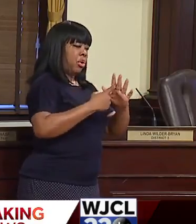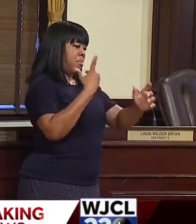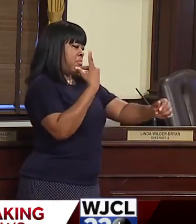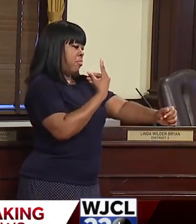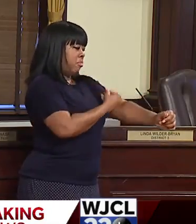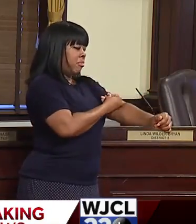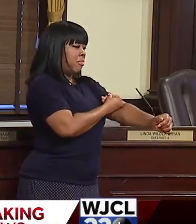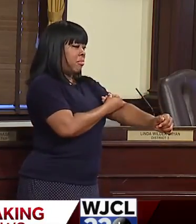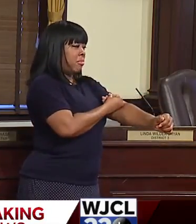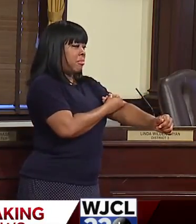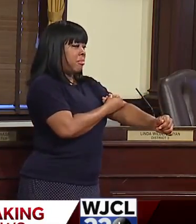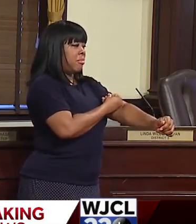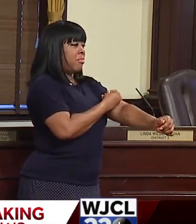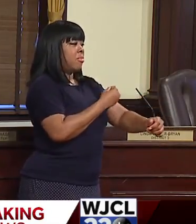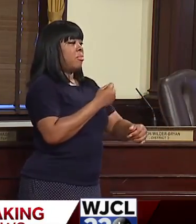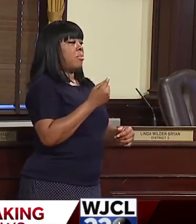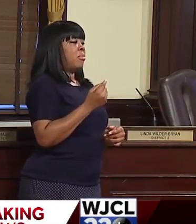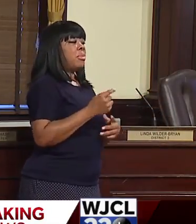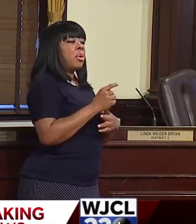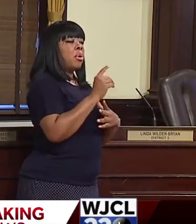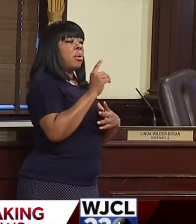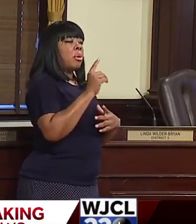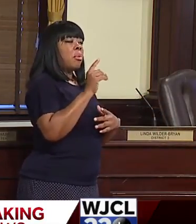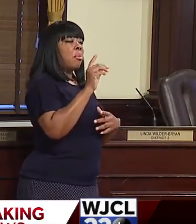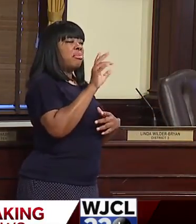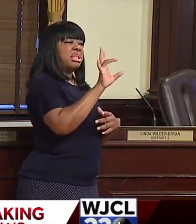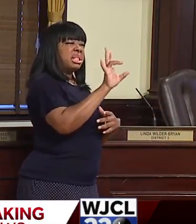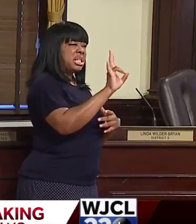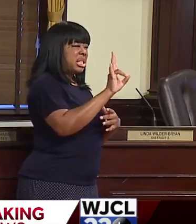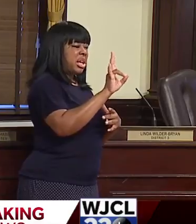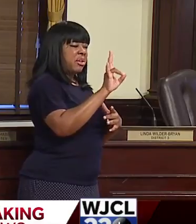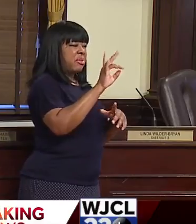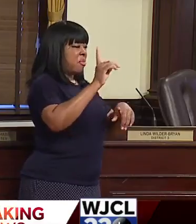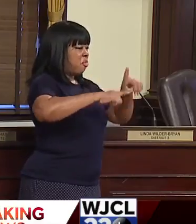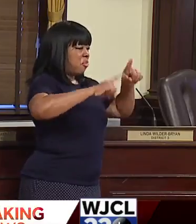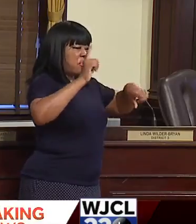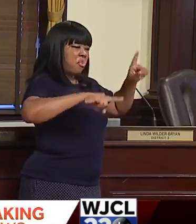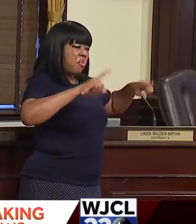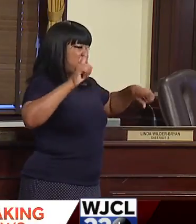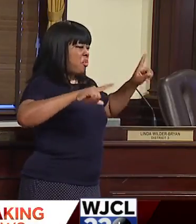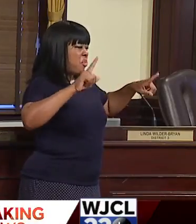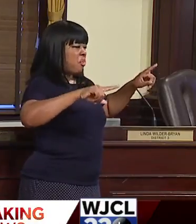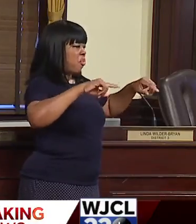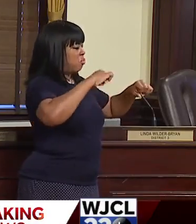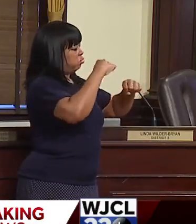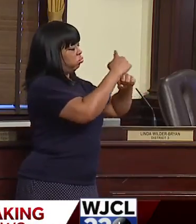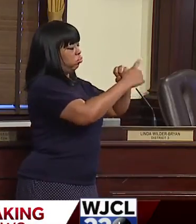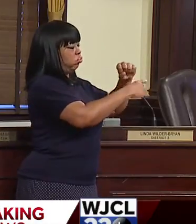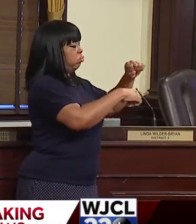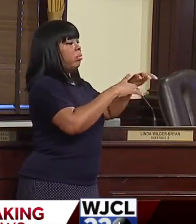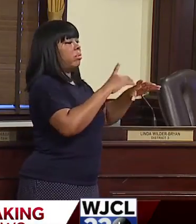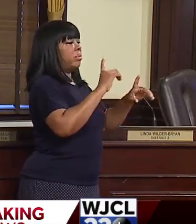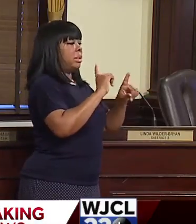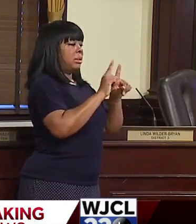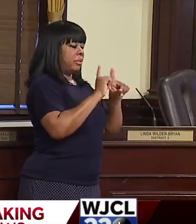and is one of more than seven dozen trial sites scattered across the country.